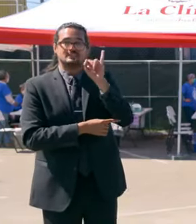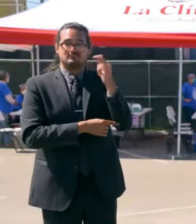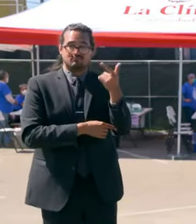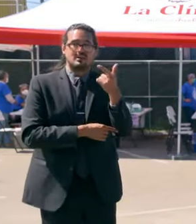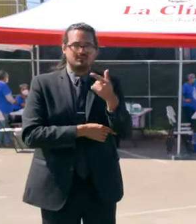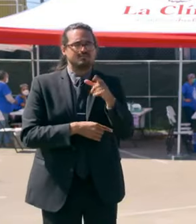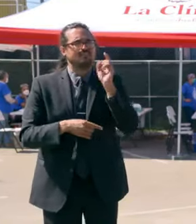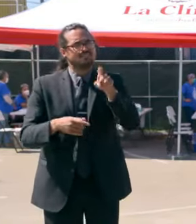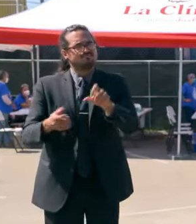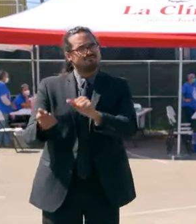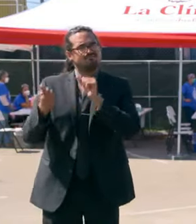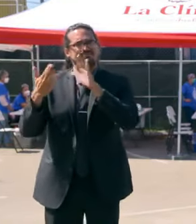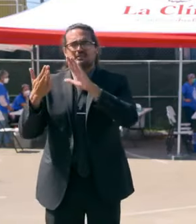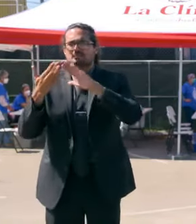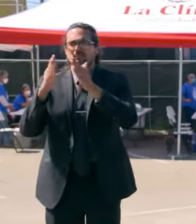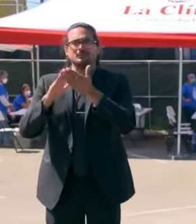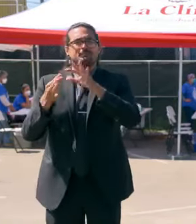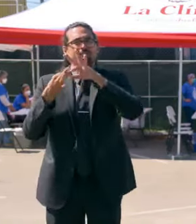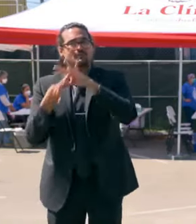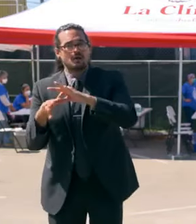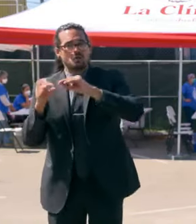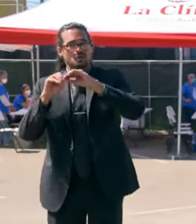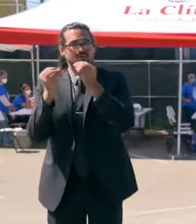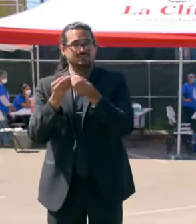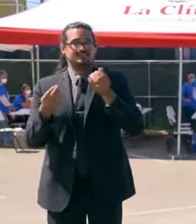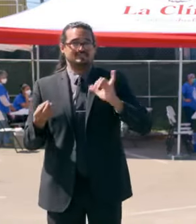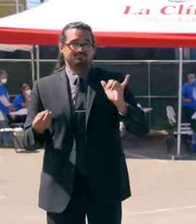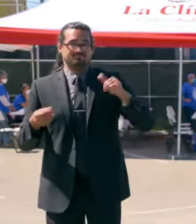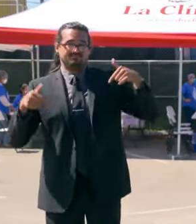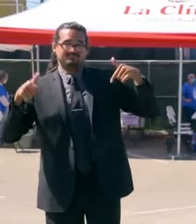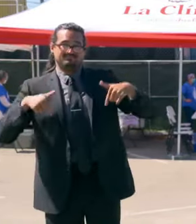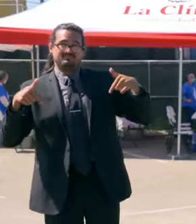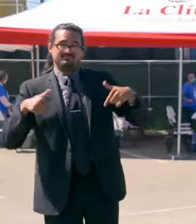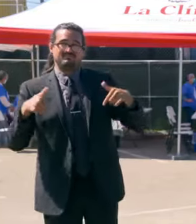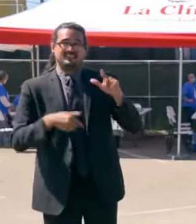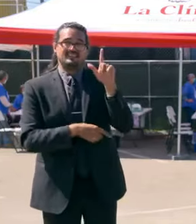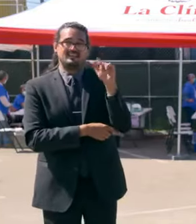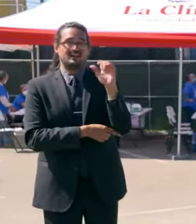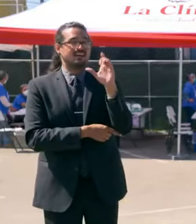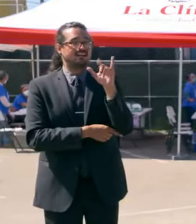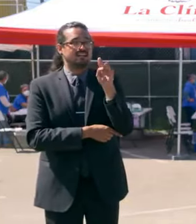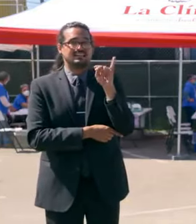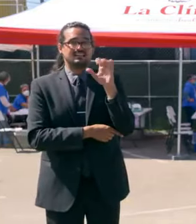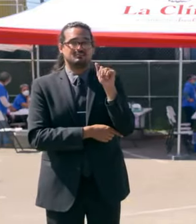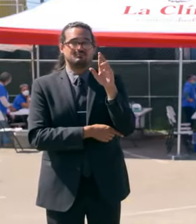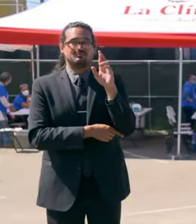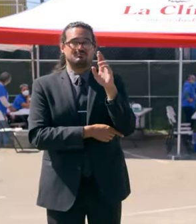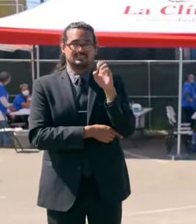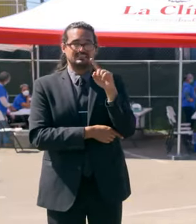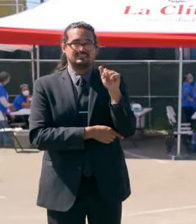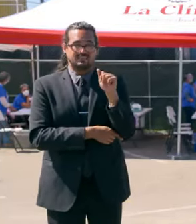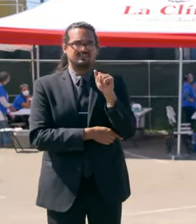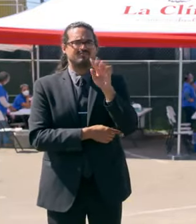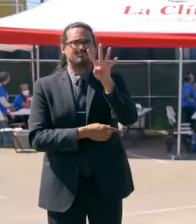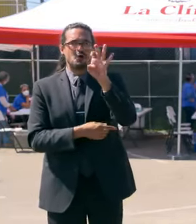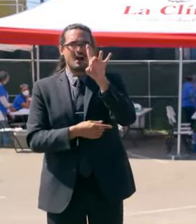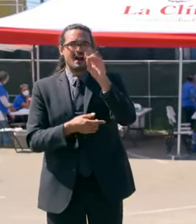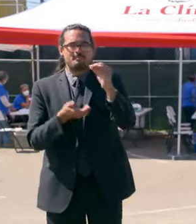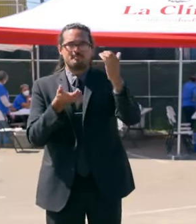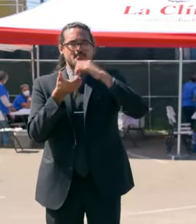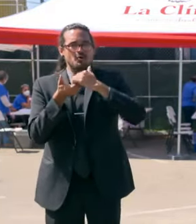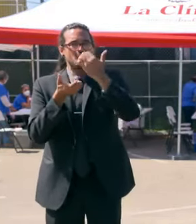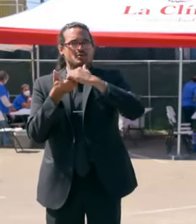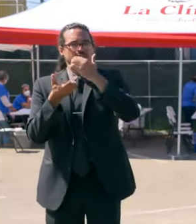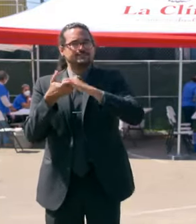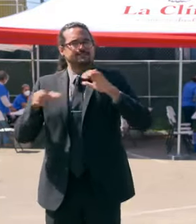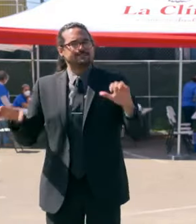community-based organizations, to work with clinics like this. 480 partners in all the state of California, $127